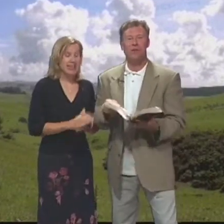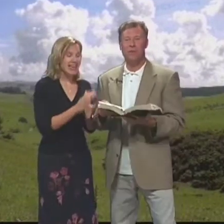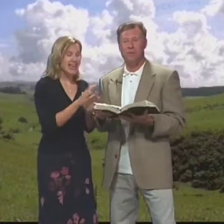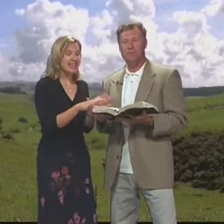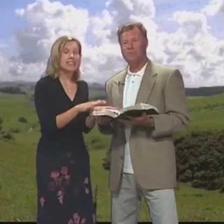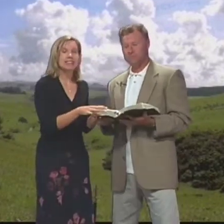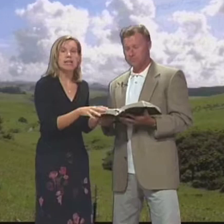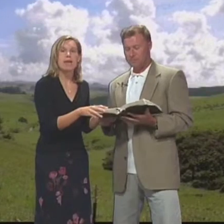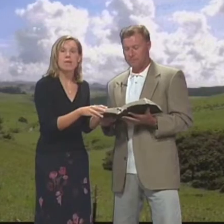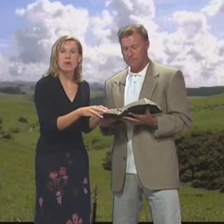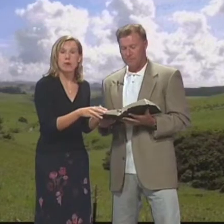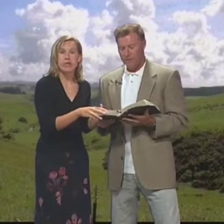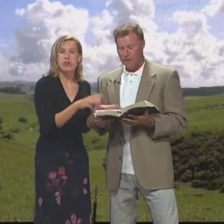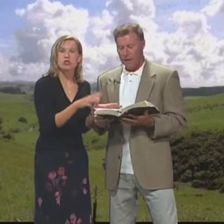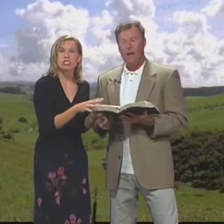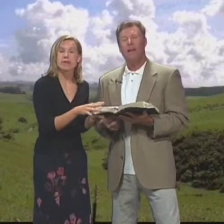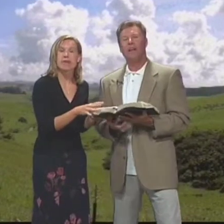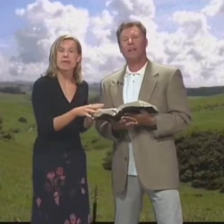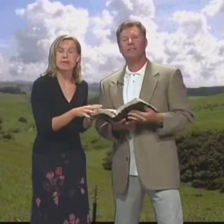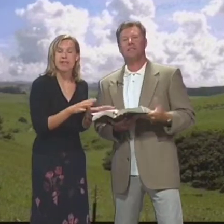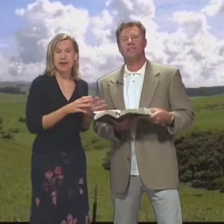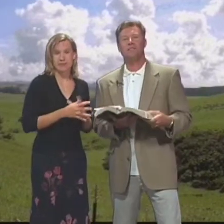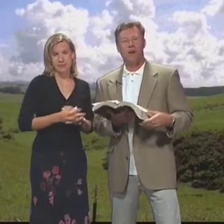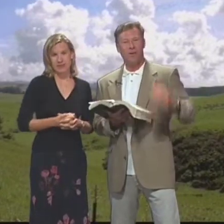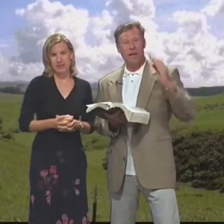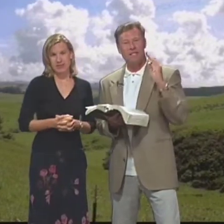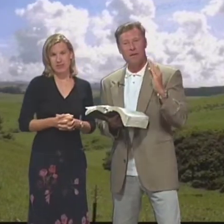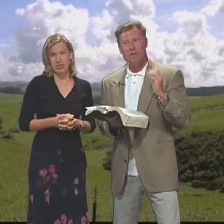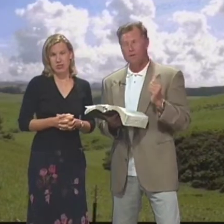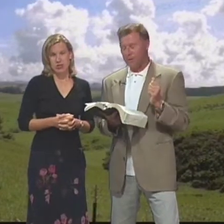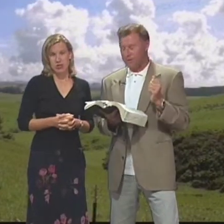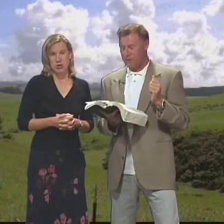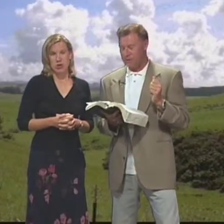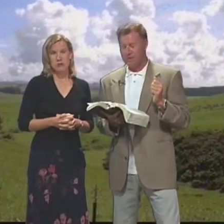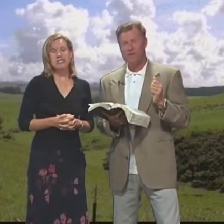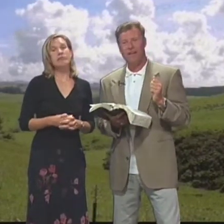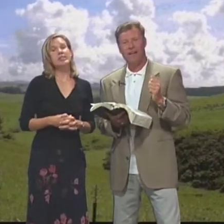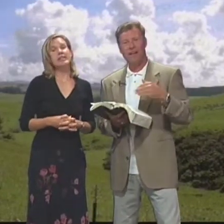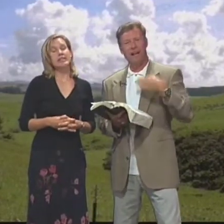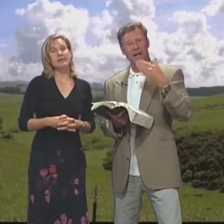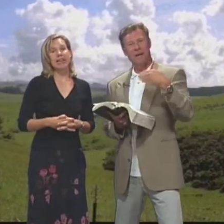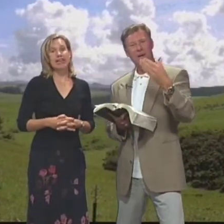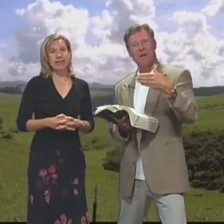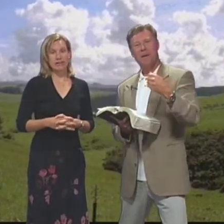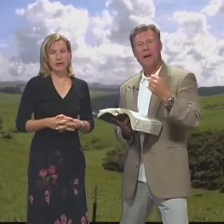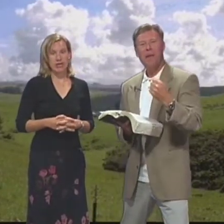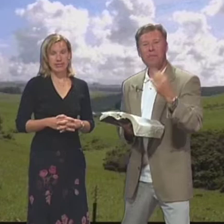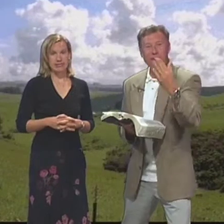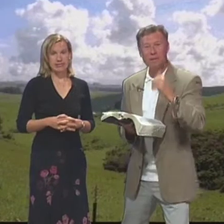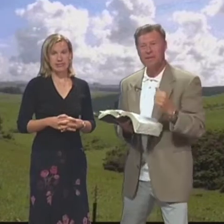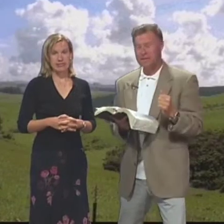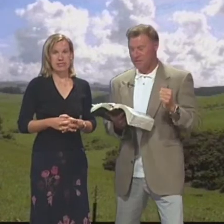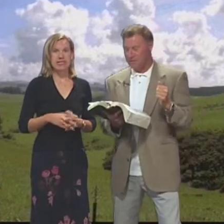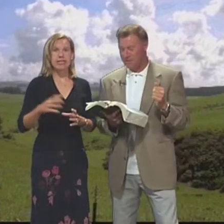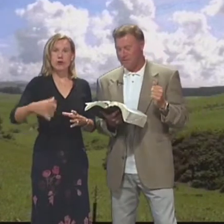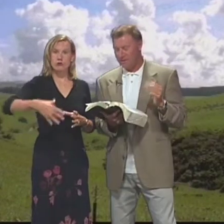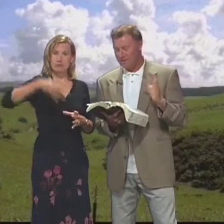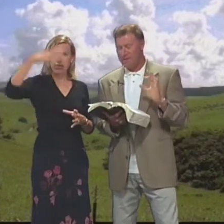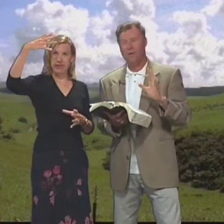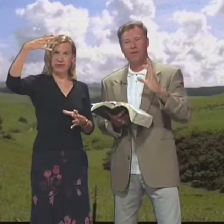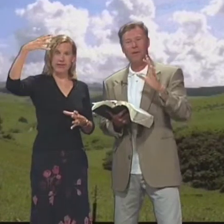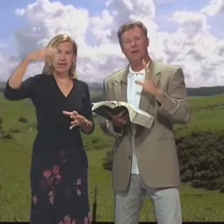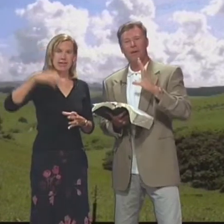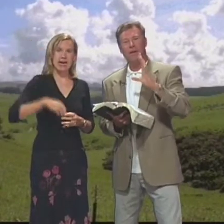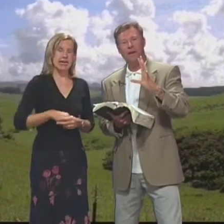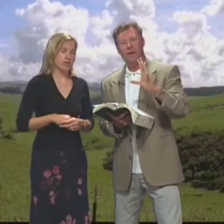blueprint It's called the Bible Porque este es el mapa nuestro Se llama la Biblia Let's start by examining Some scripture Comencemos al examinar escrituras And Build up to this Y quiero